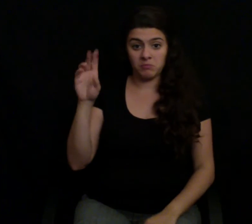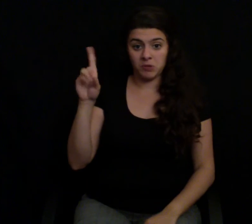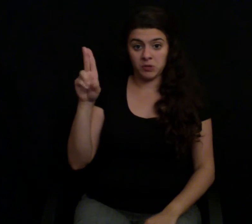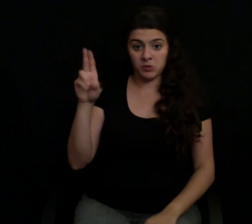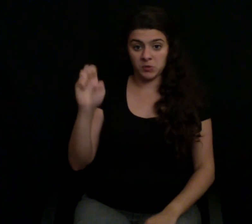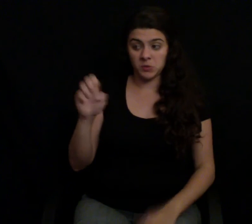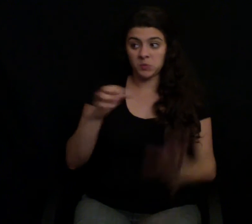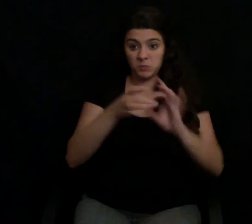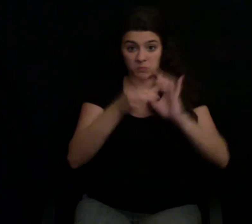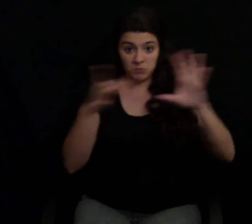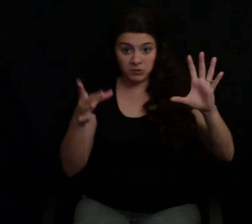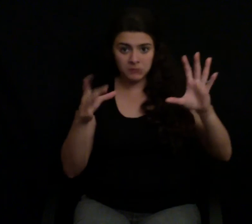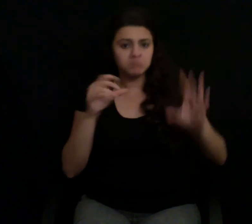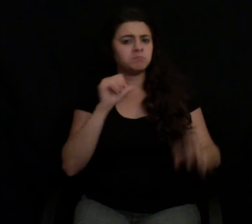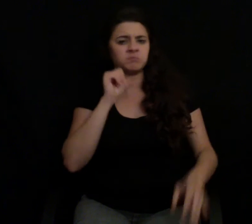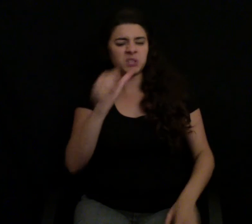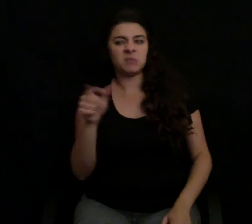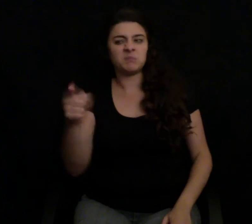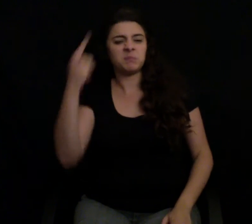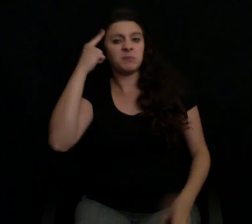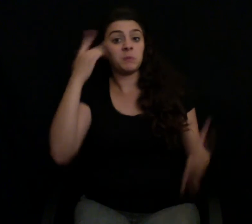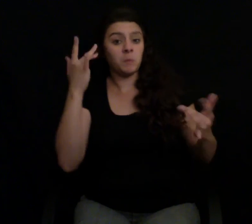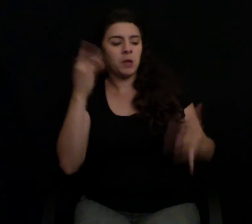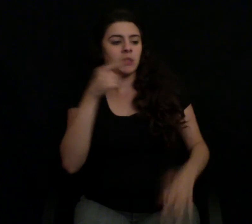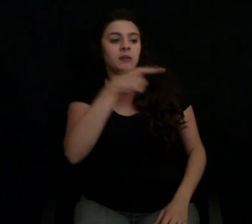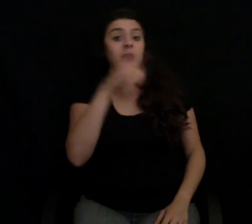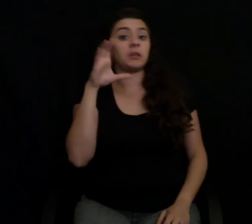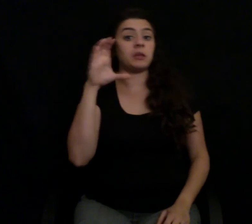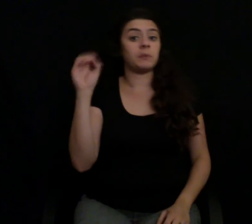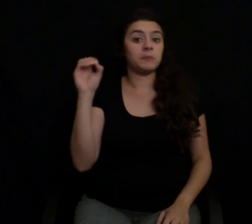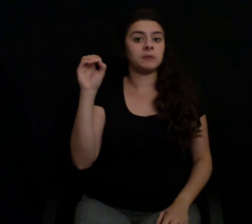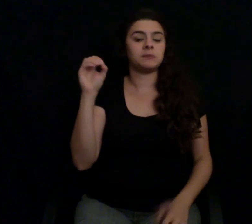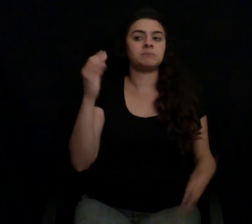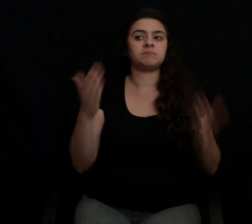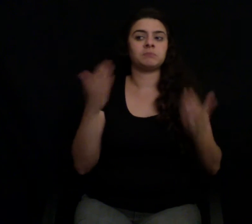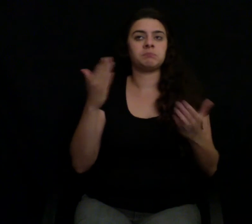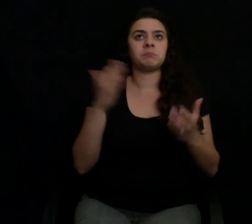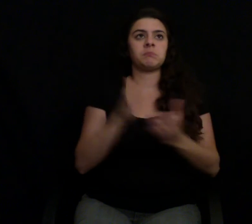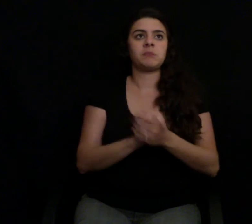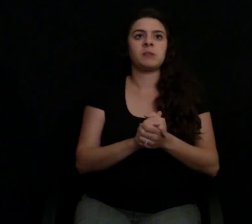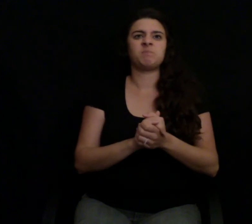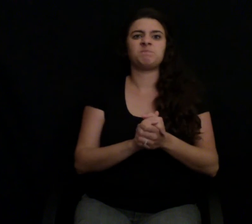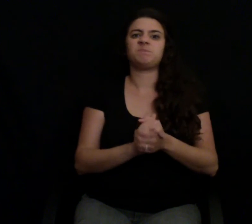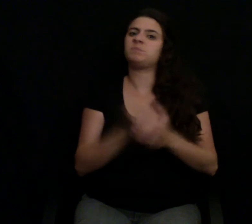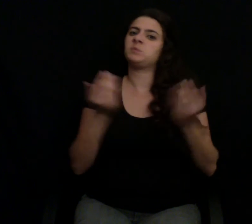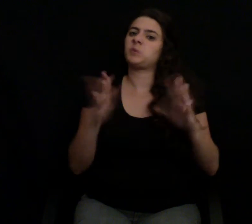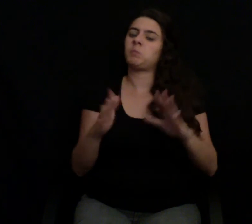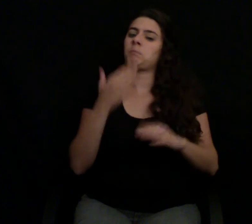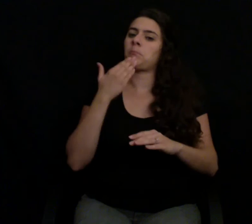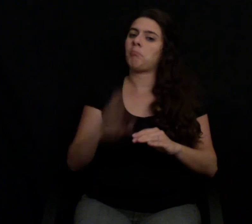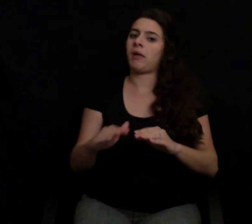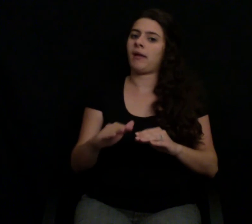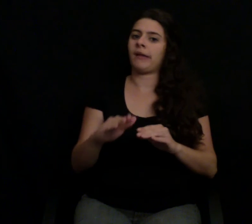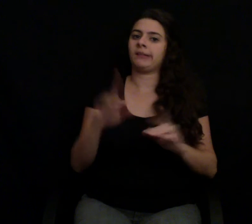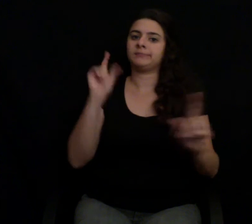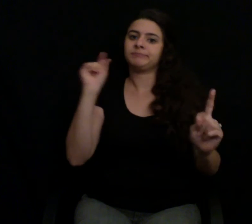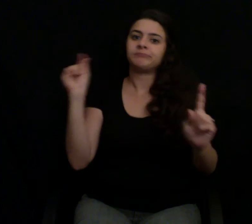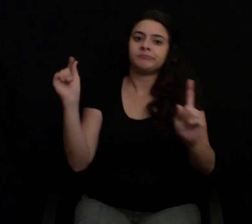But he says there have been other selling percussions. They put me on some kind of performance improvement plan. I call it house